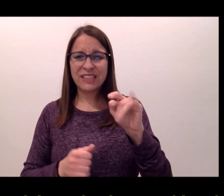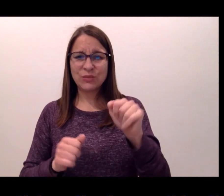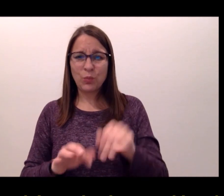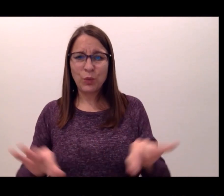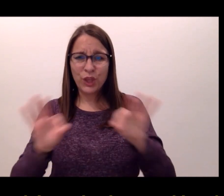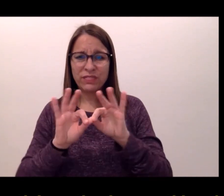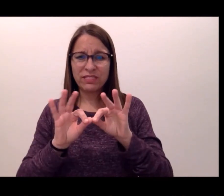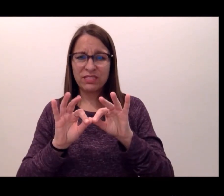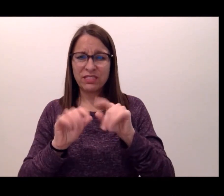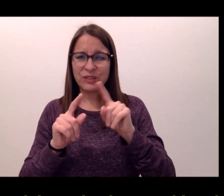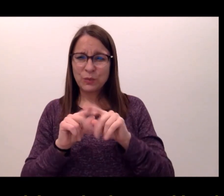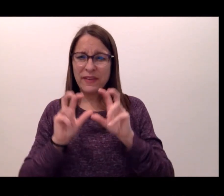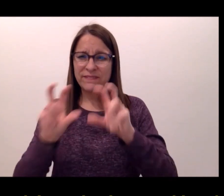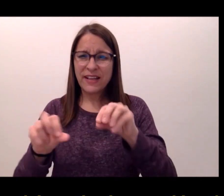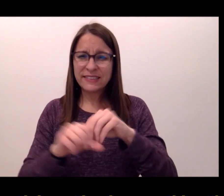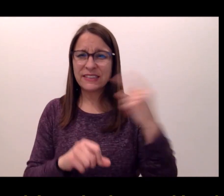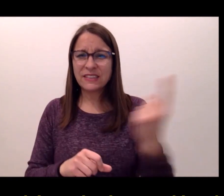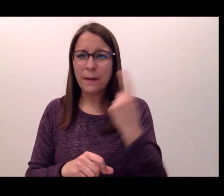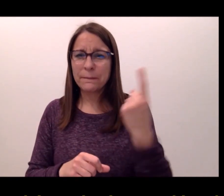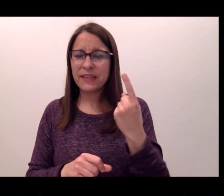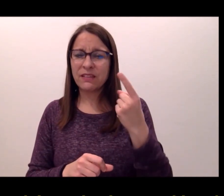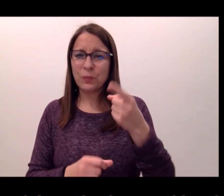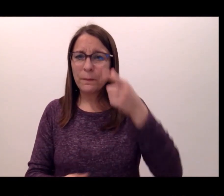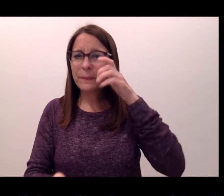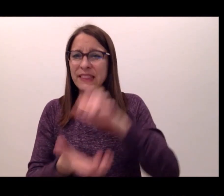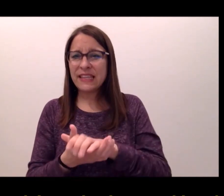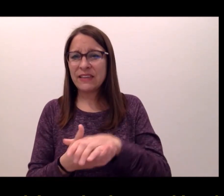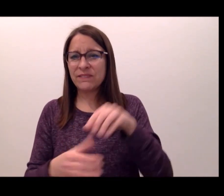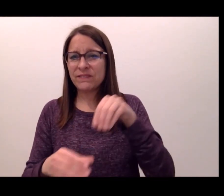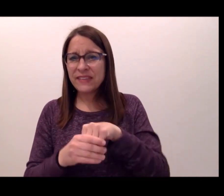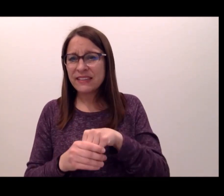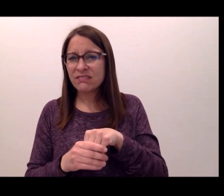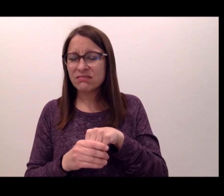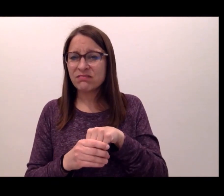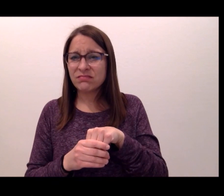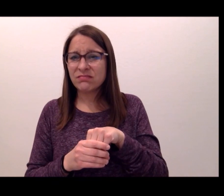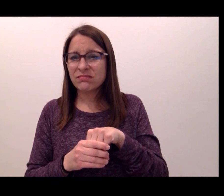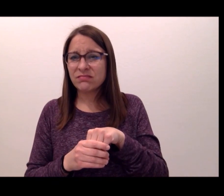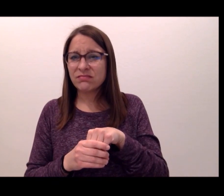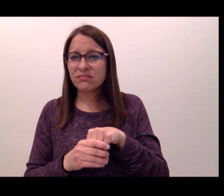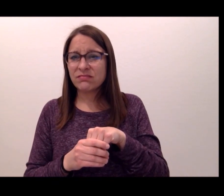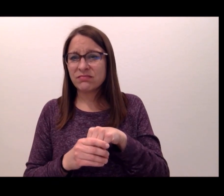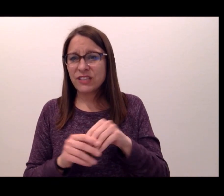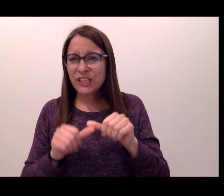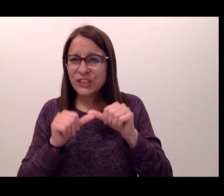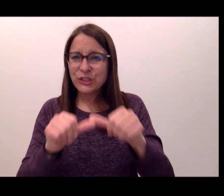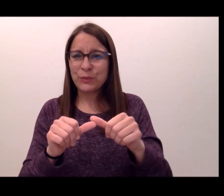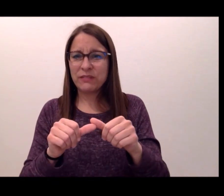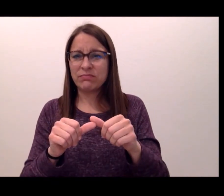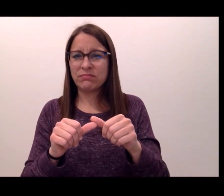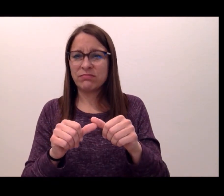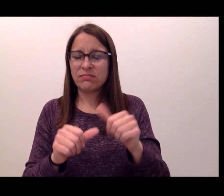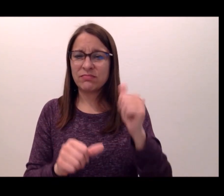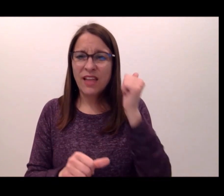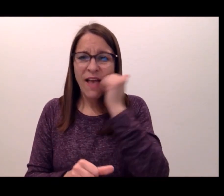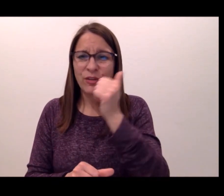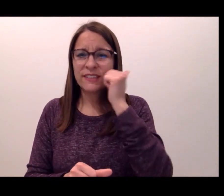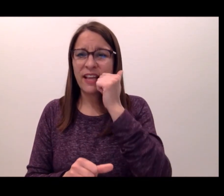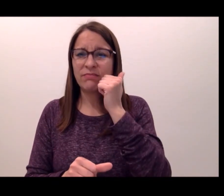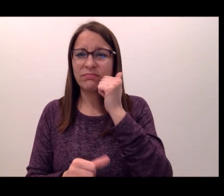I find it's worth investing in something that you really believe in, continuing every day, learning and experiencing